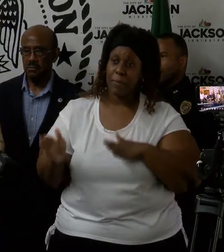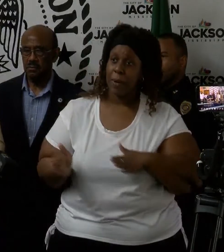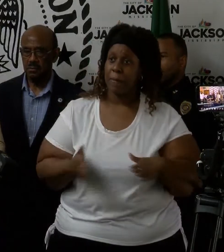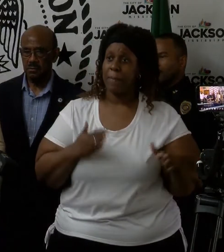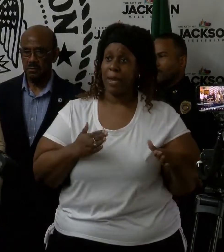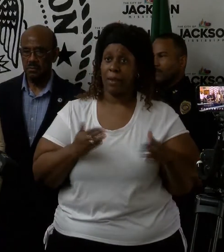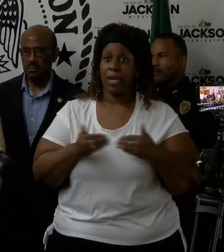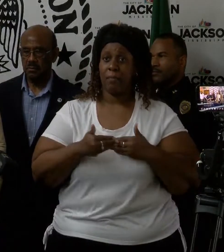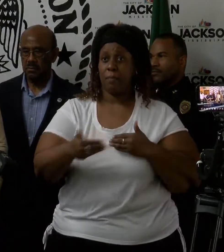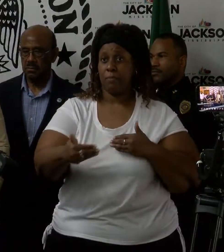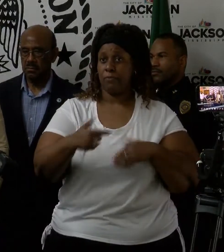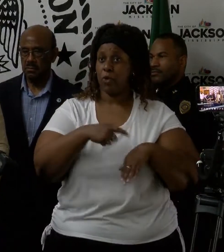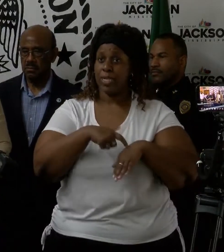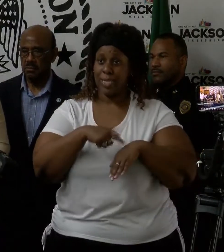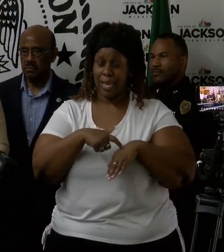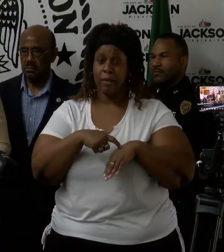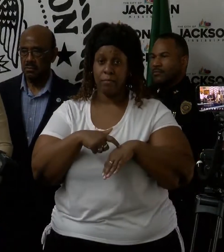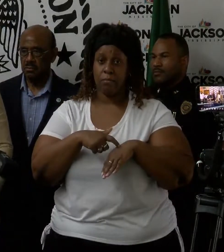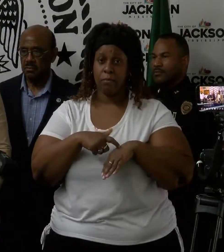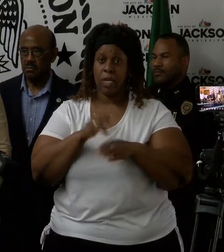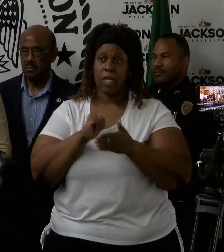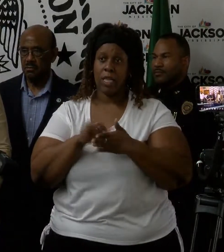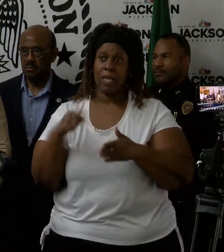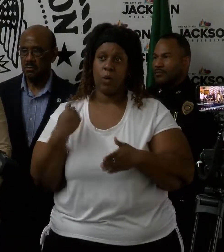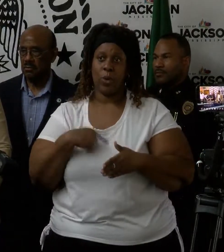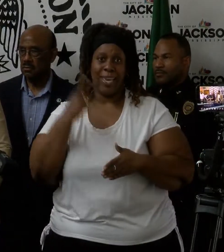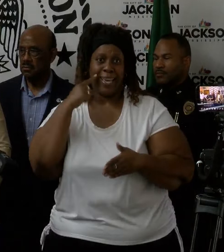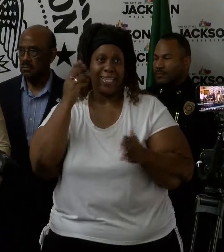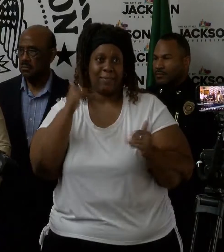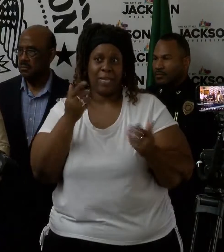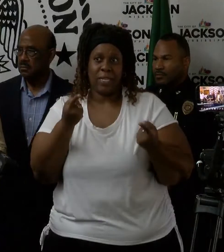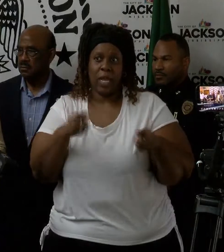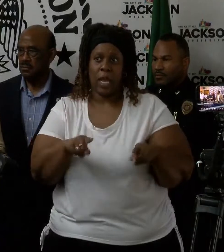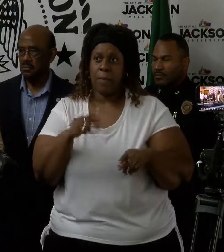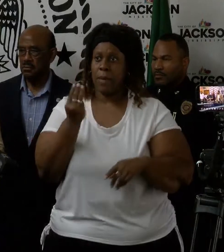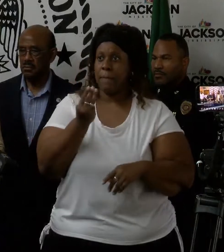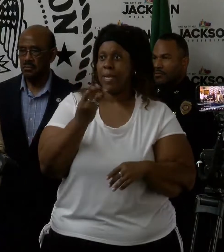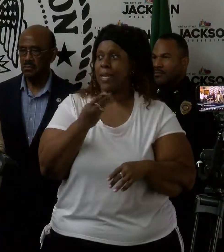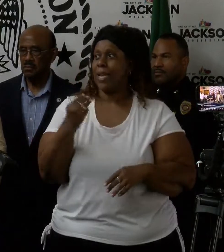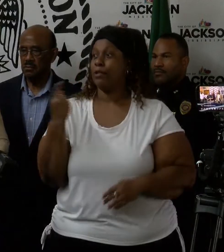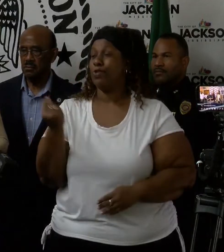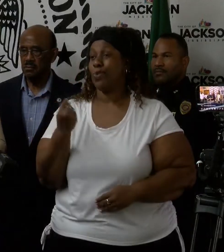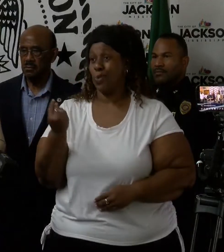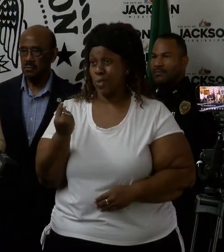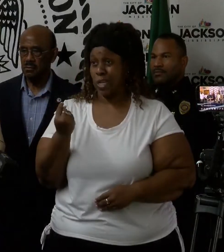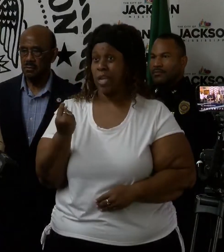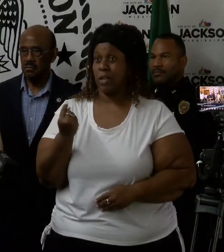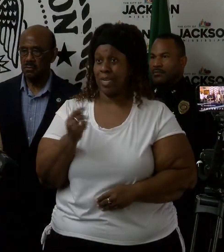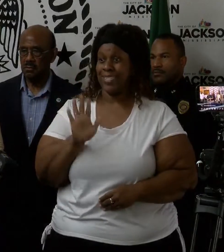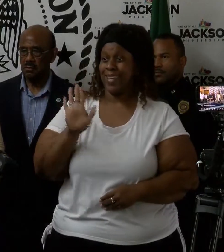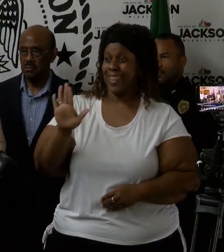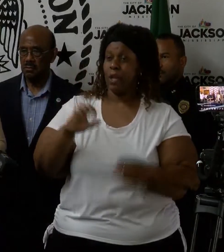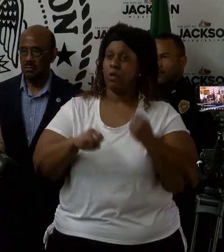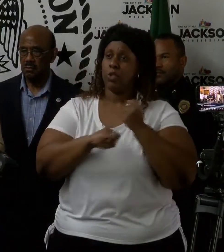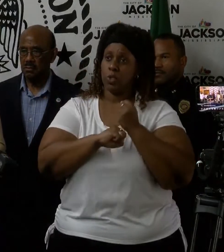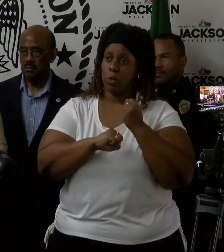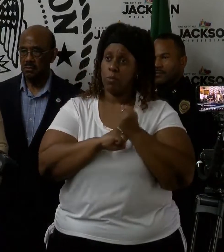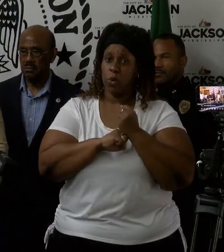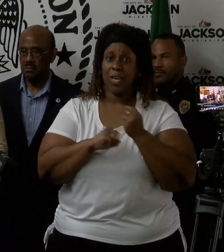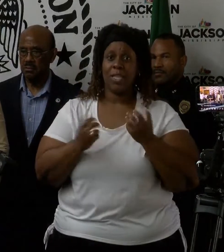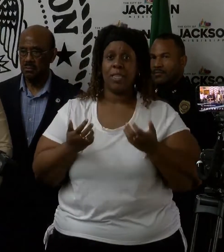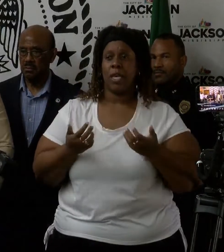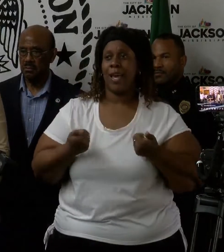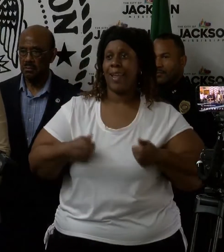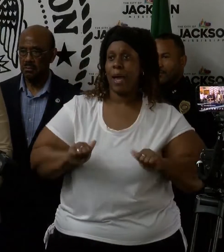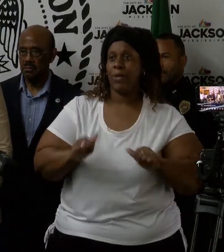in advance of the event that we expect Monday into Tuesday. It is their support that allows us to